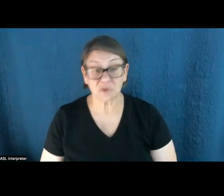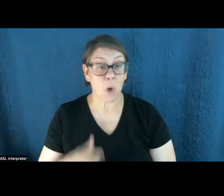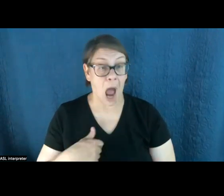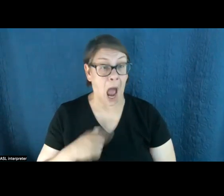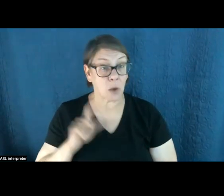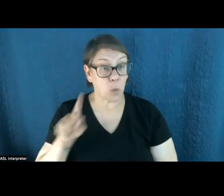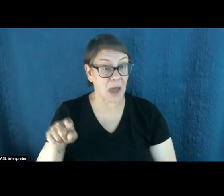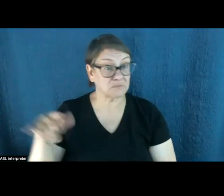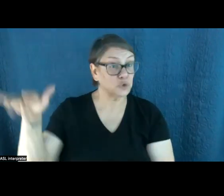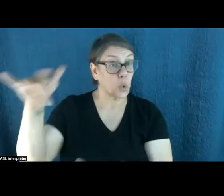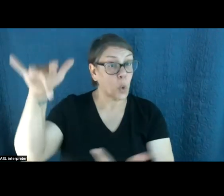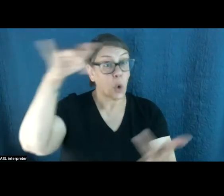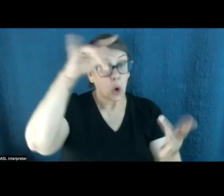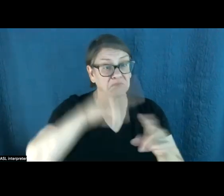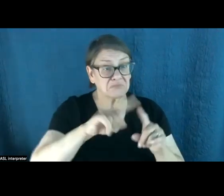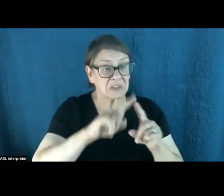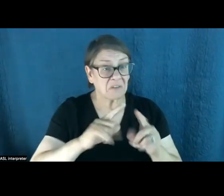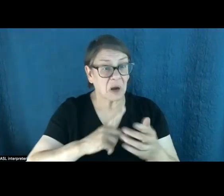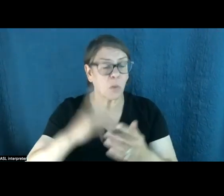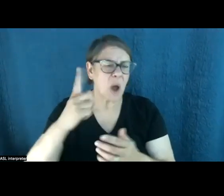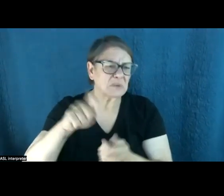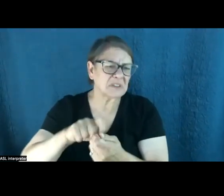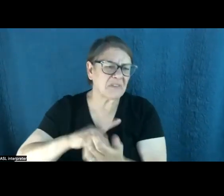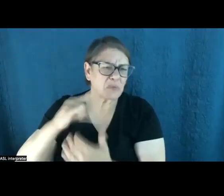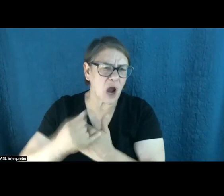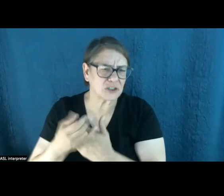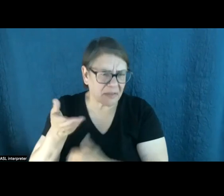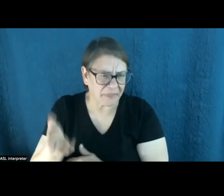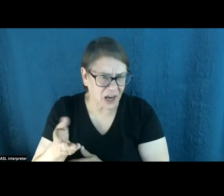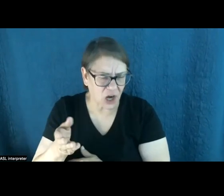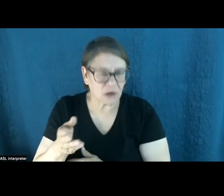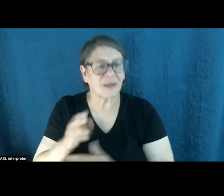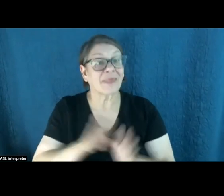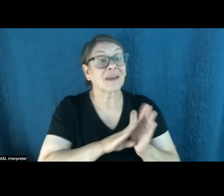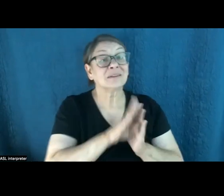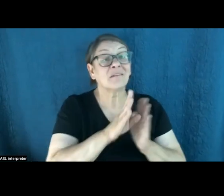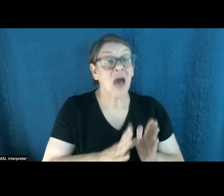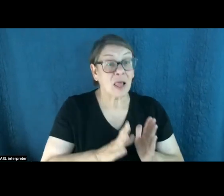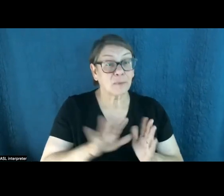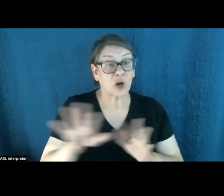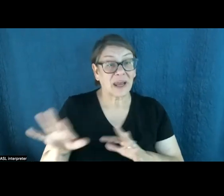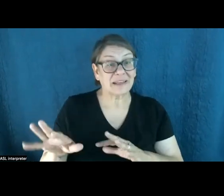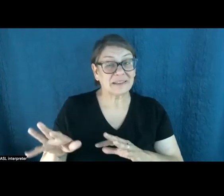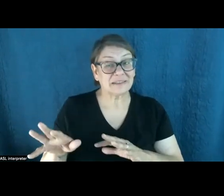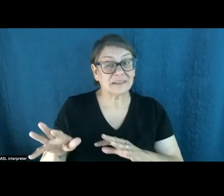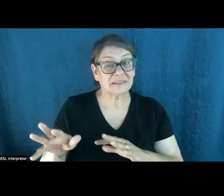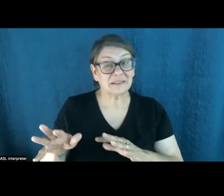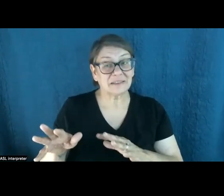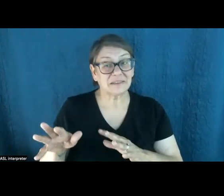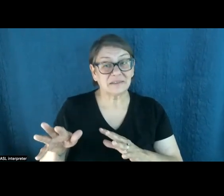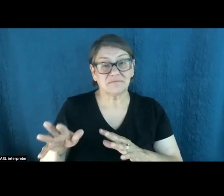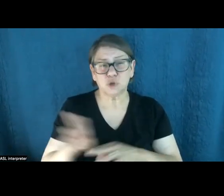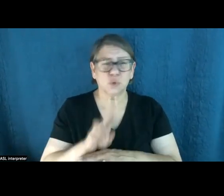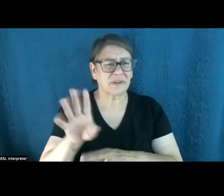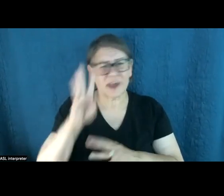one project in particular, one solar project that's under construction where the developers taking all of these sort of innovative and